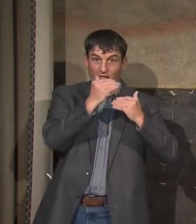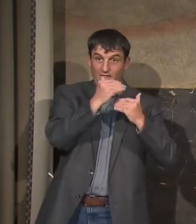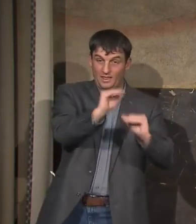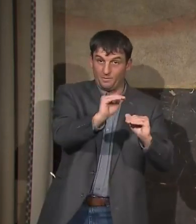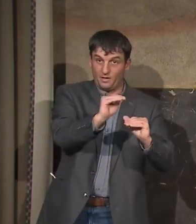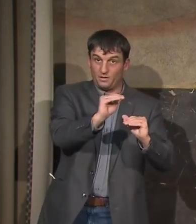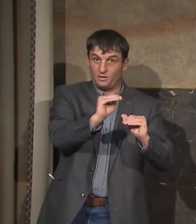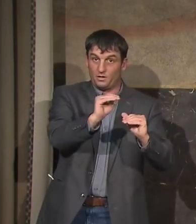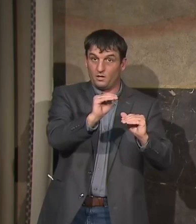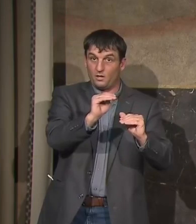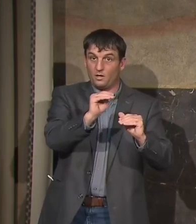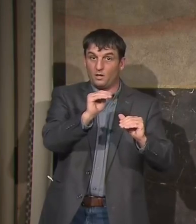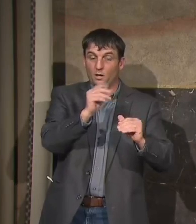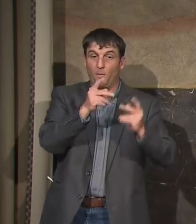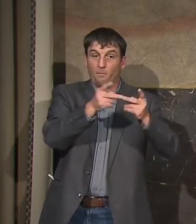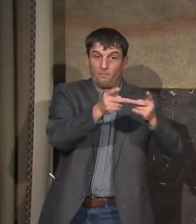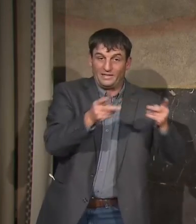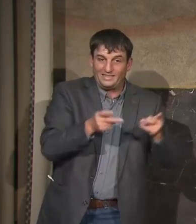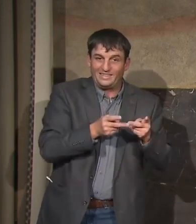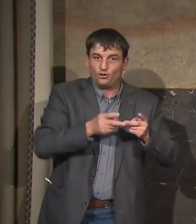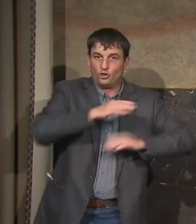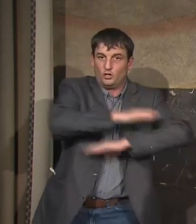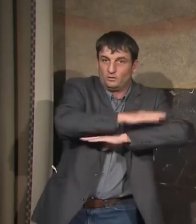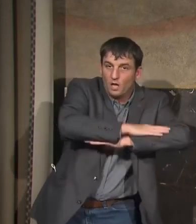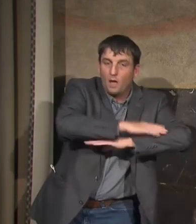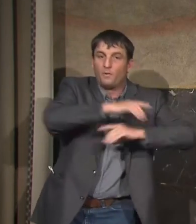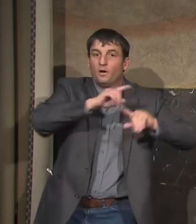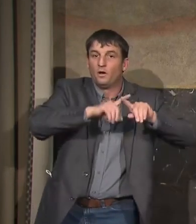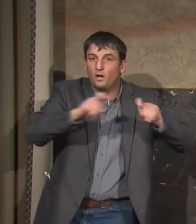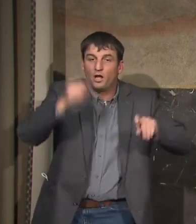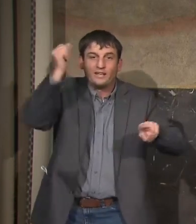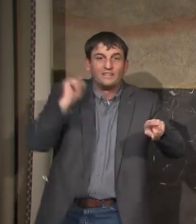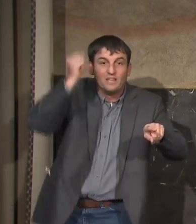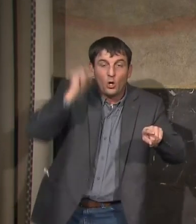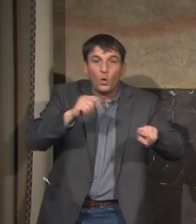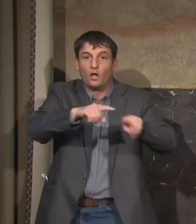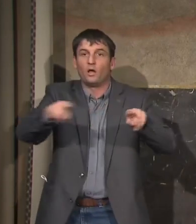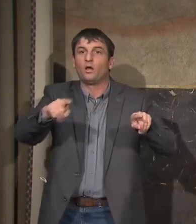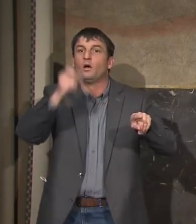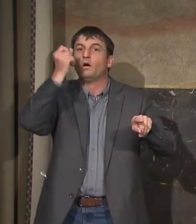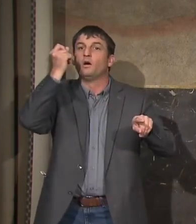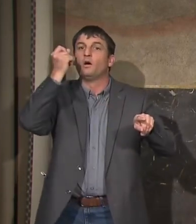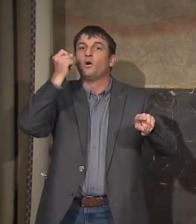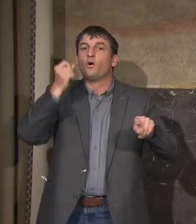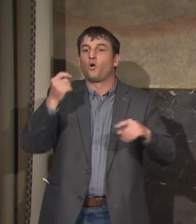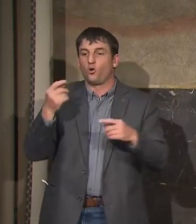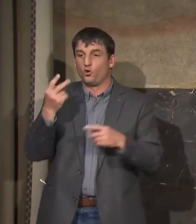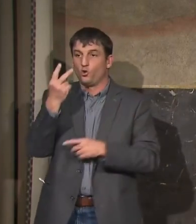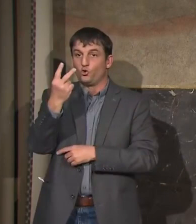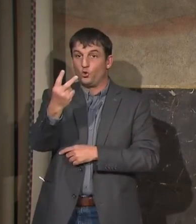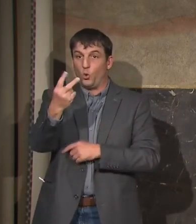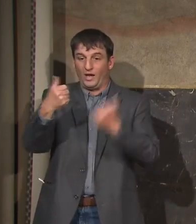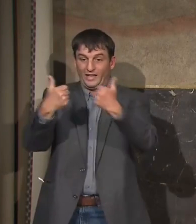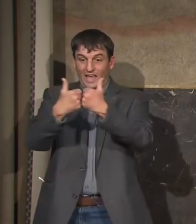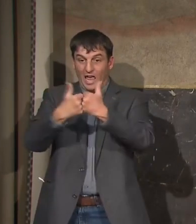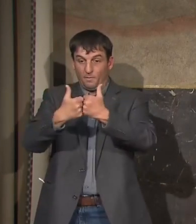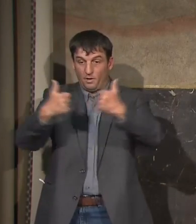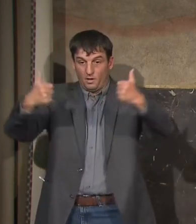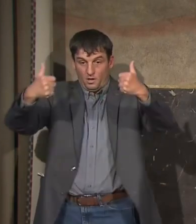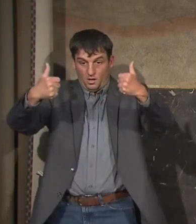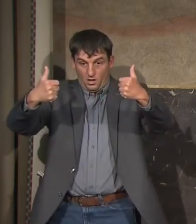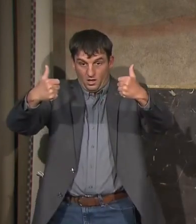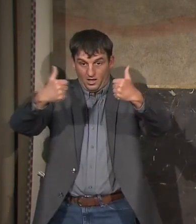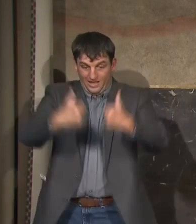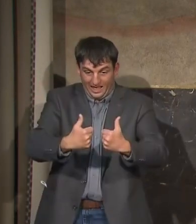your positions in the casinos or so forth, but no two gaming positions that are contiguous to one another can be